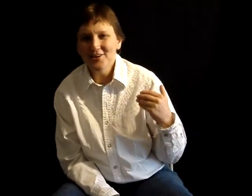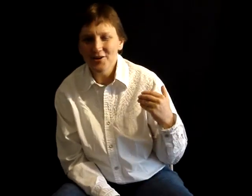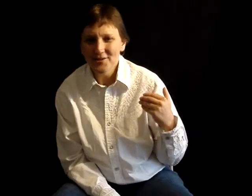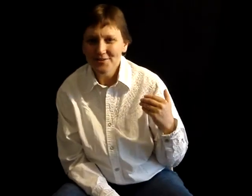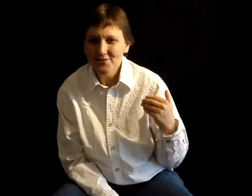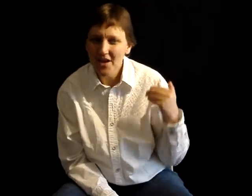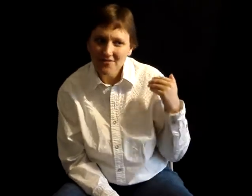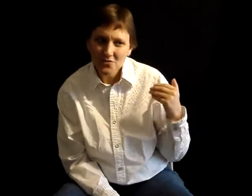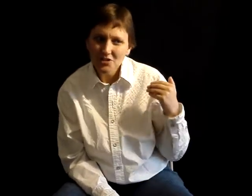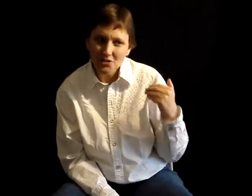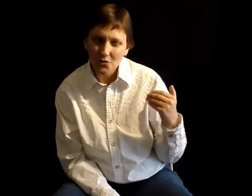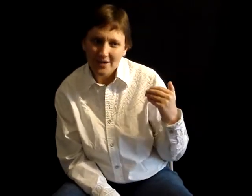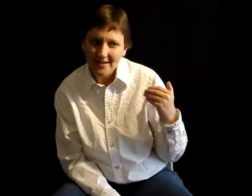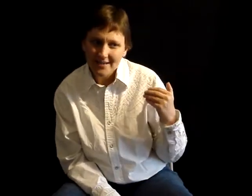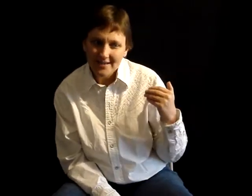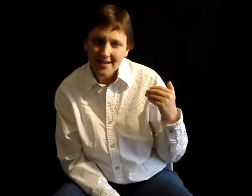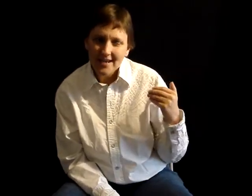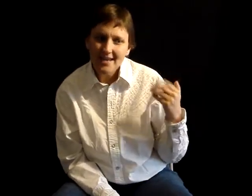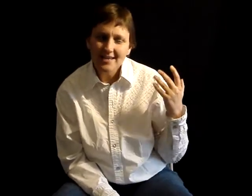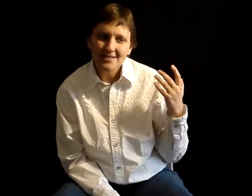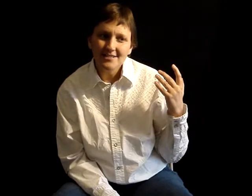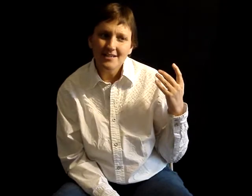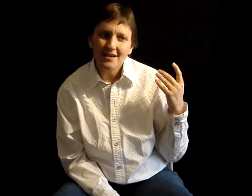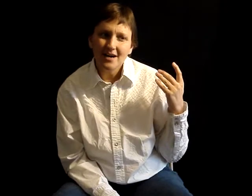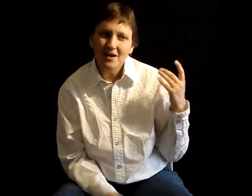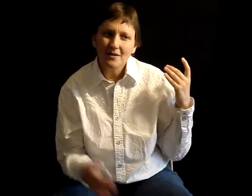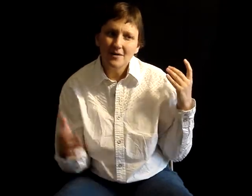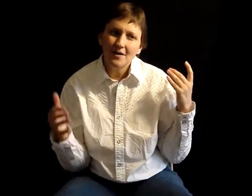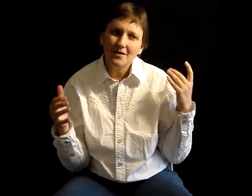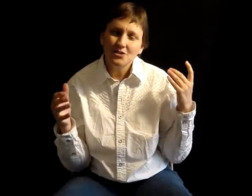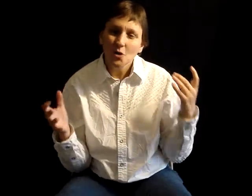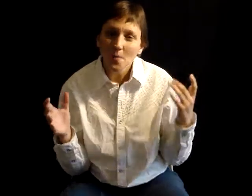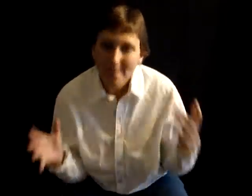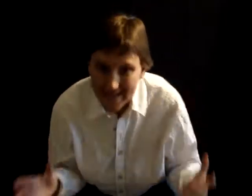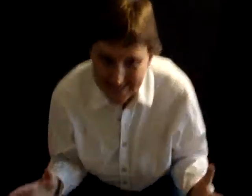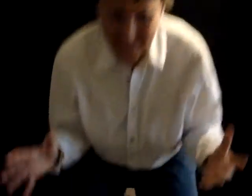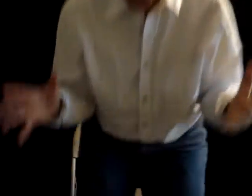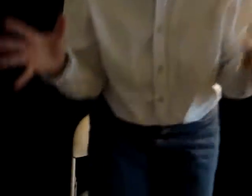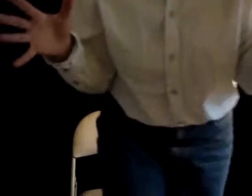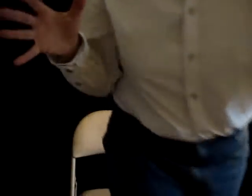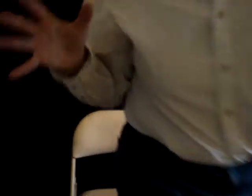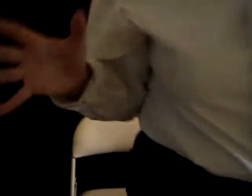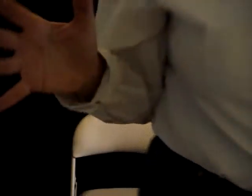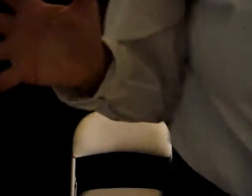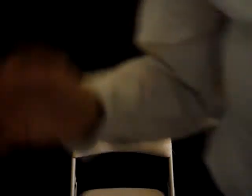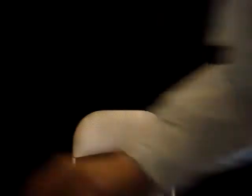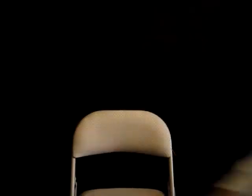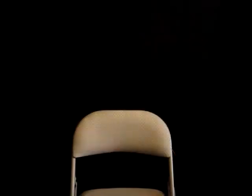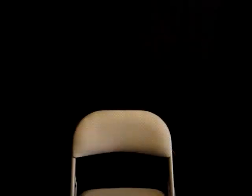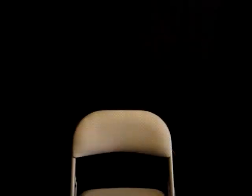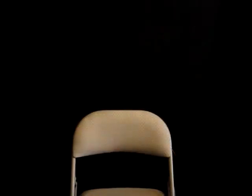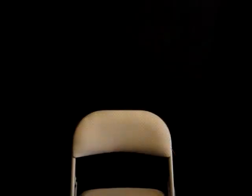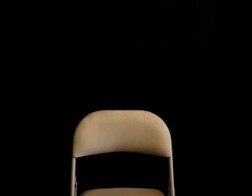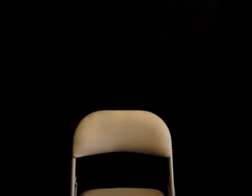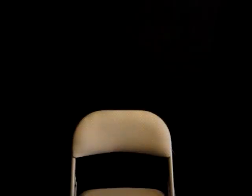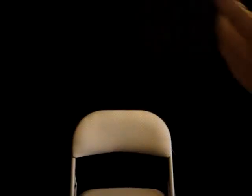all. The I View It story is so amazing that basically what it's doing is